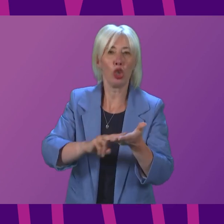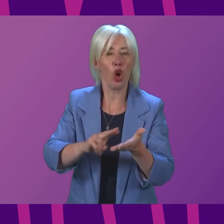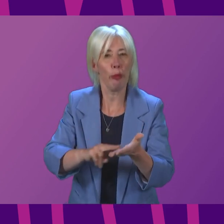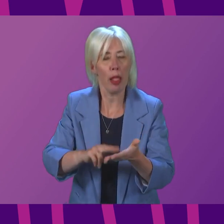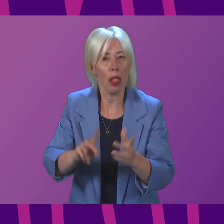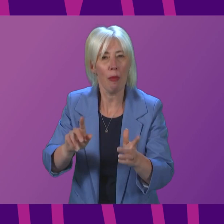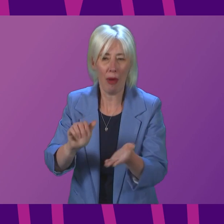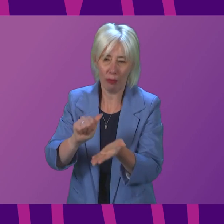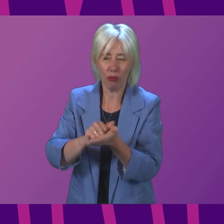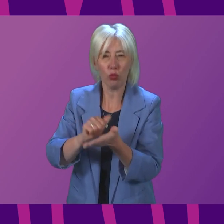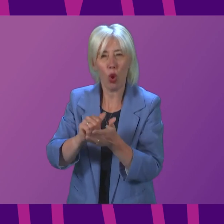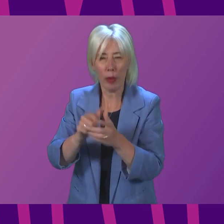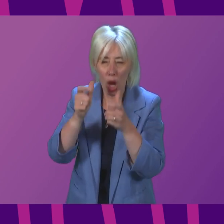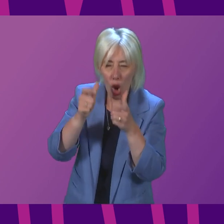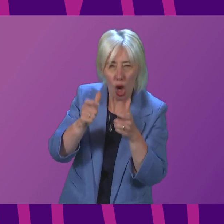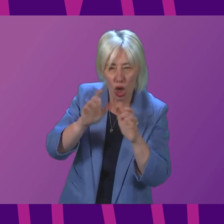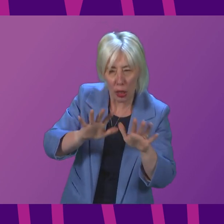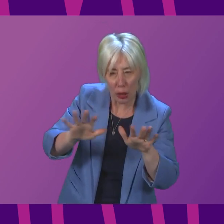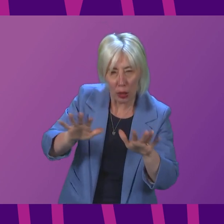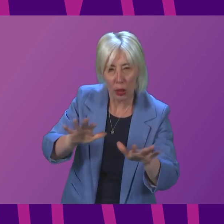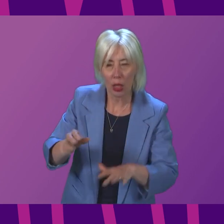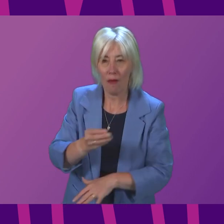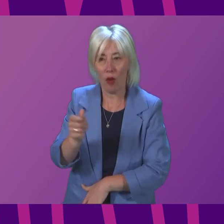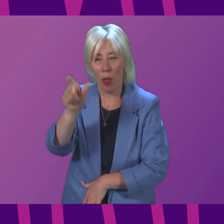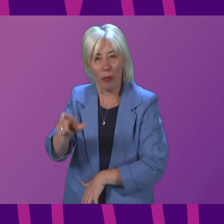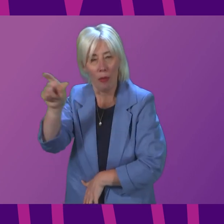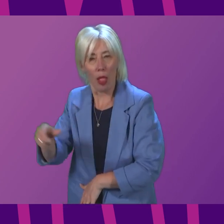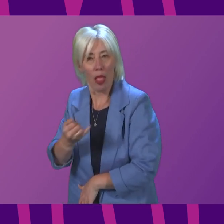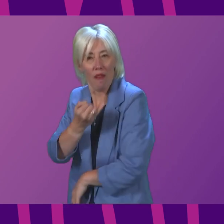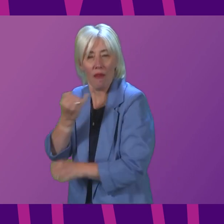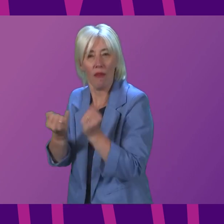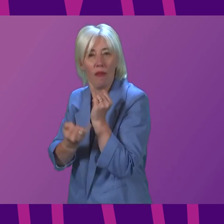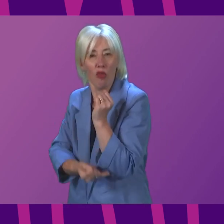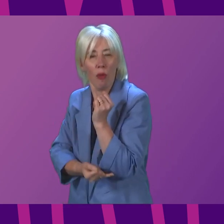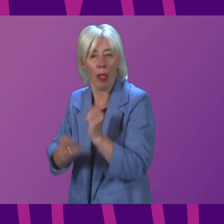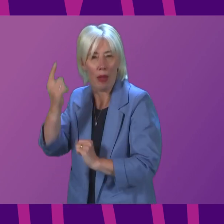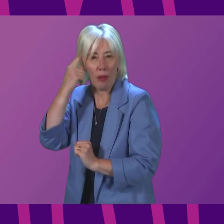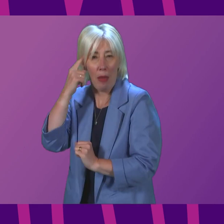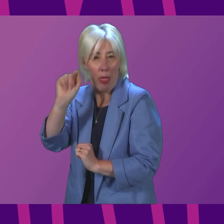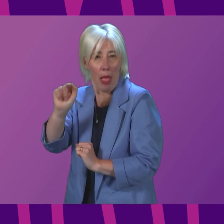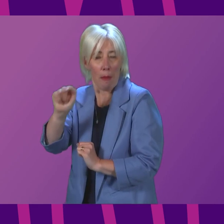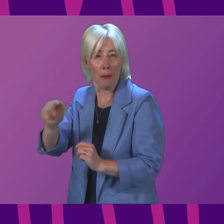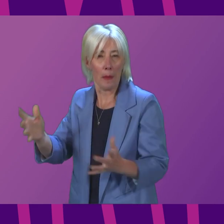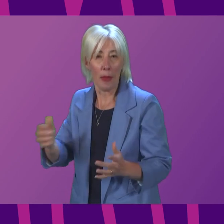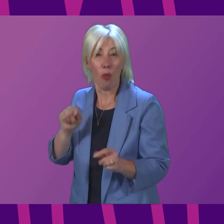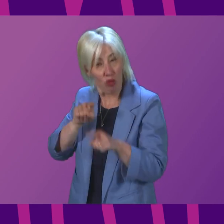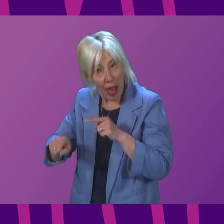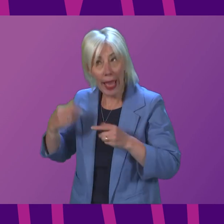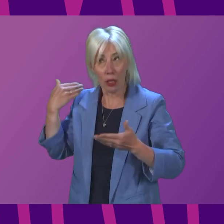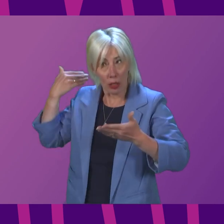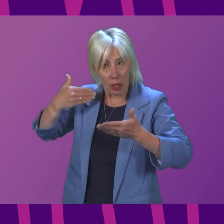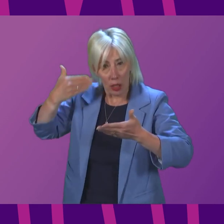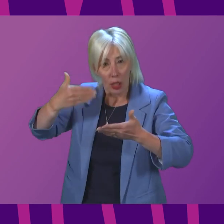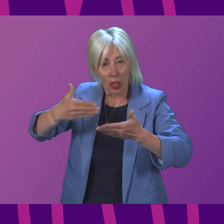so with appropriate caution with those that are most vulnerable particularly in mind. And we have tried to do that at every step, and we